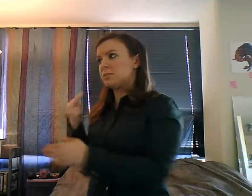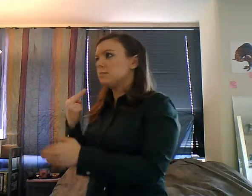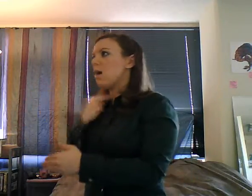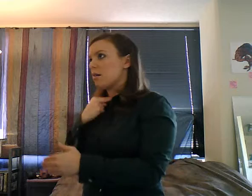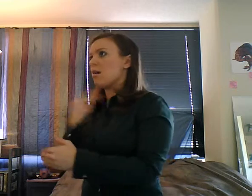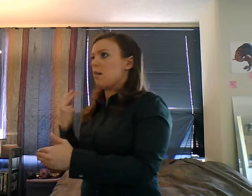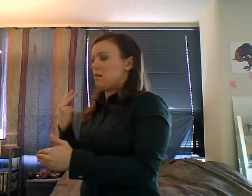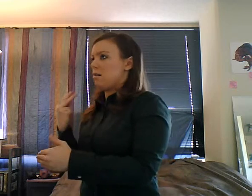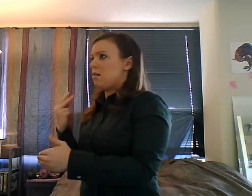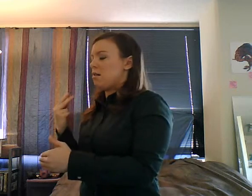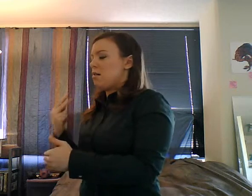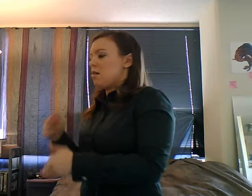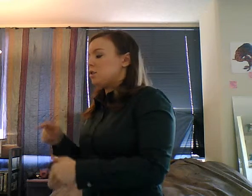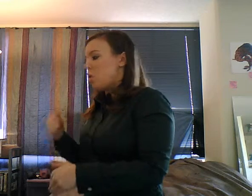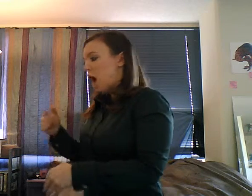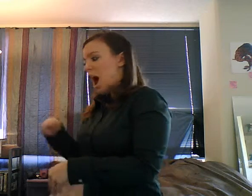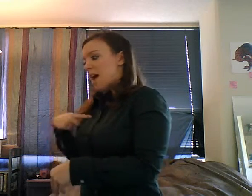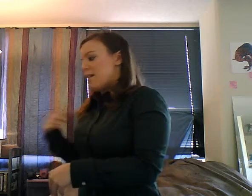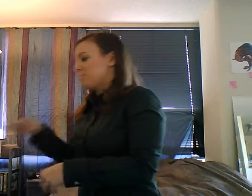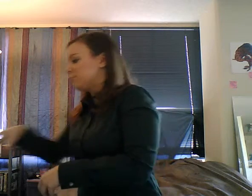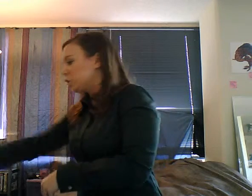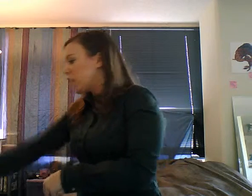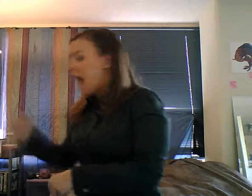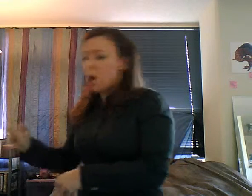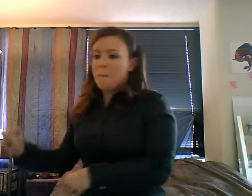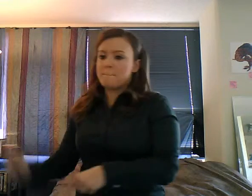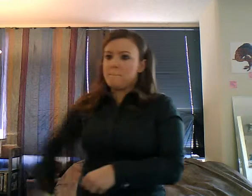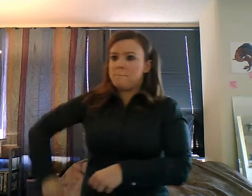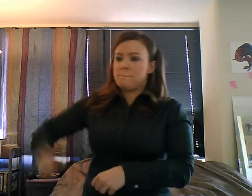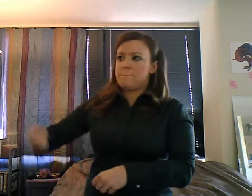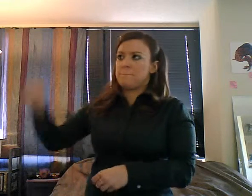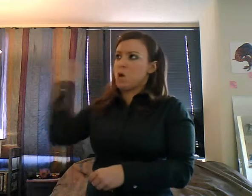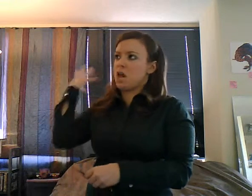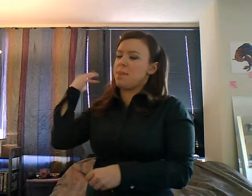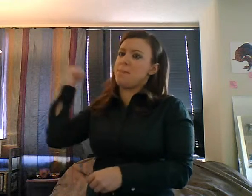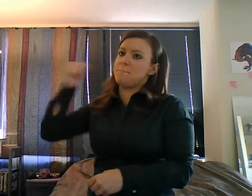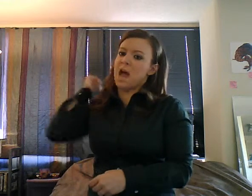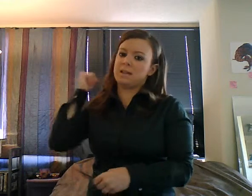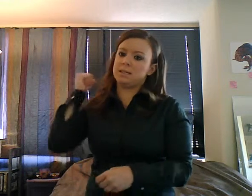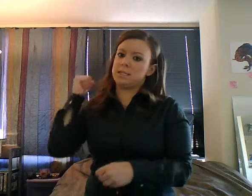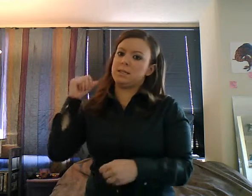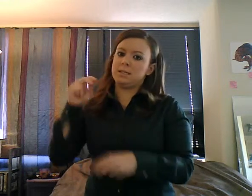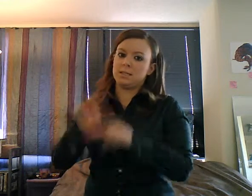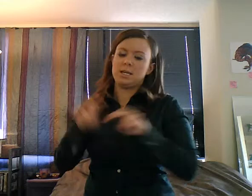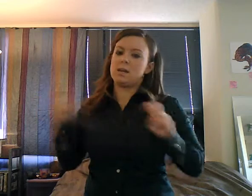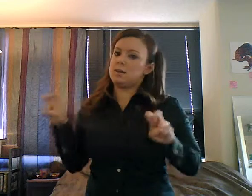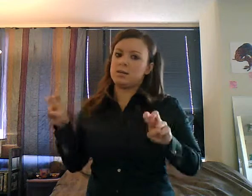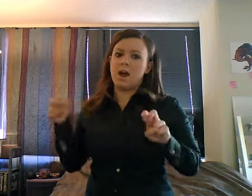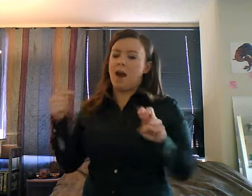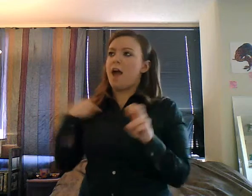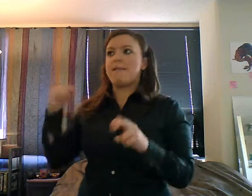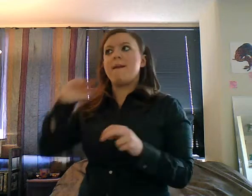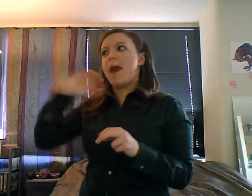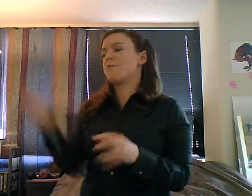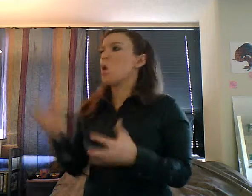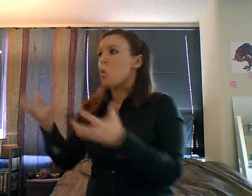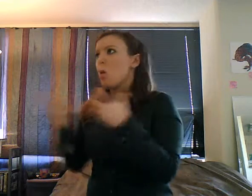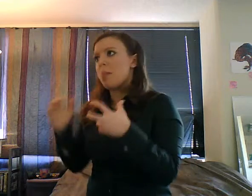experience ever again. So we finally get to his brother's house. We're staying with, um, his brother and